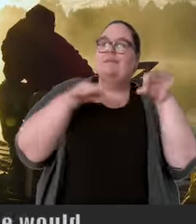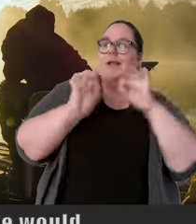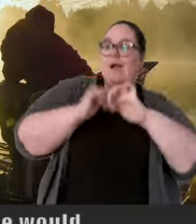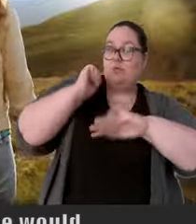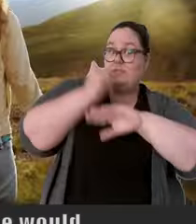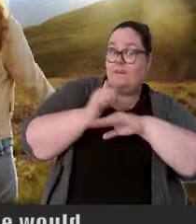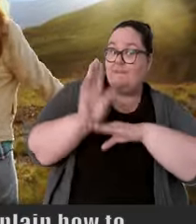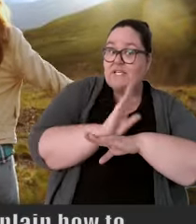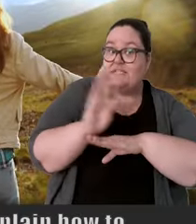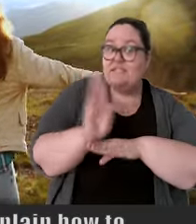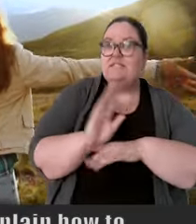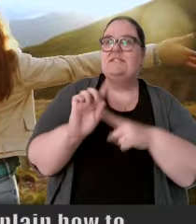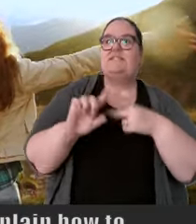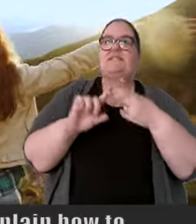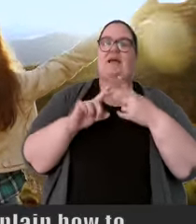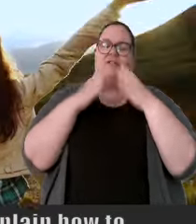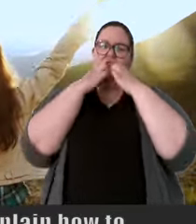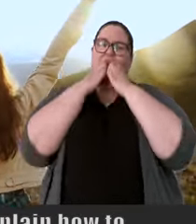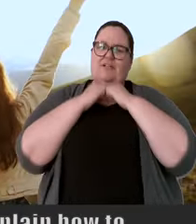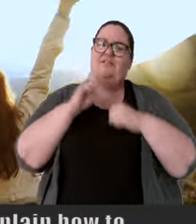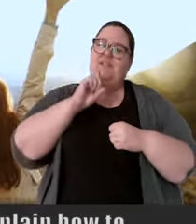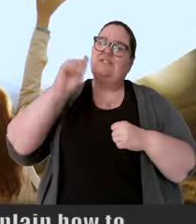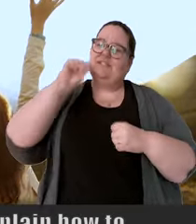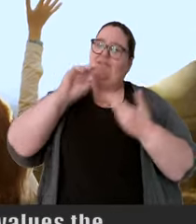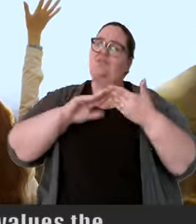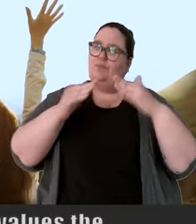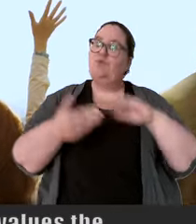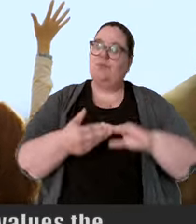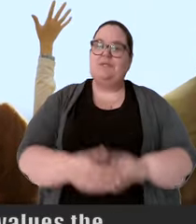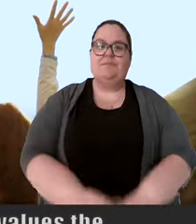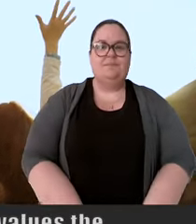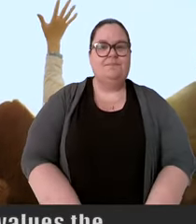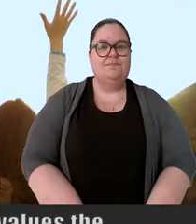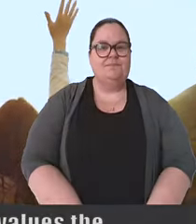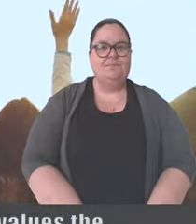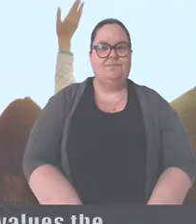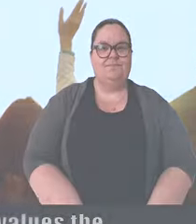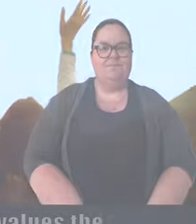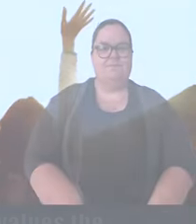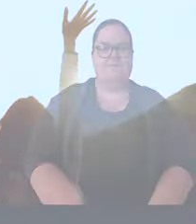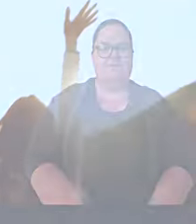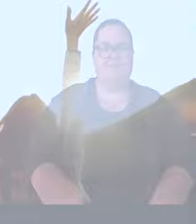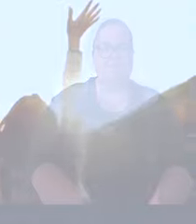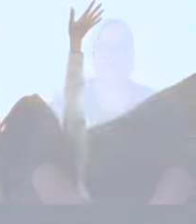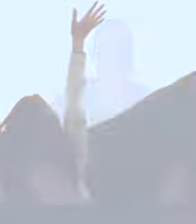She would like to help and explain how to establish business and values the Deaf community.